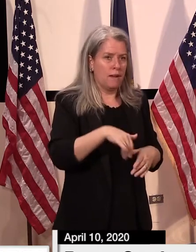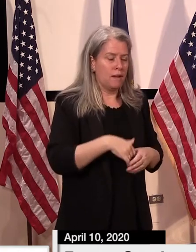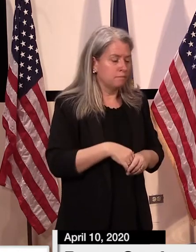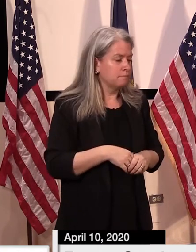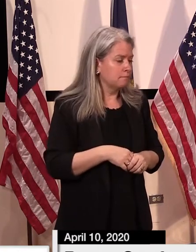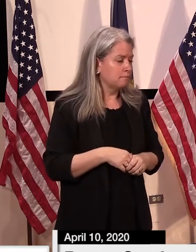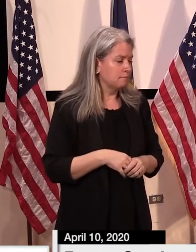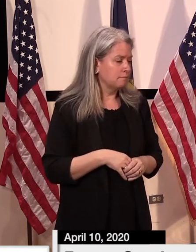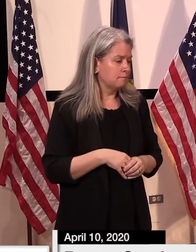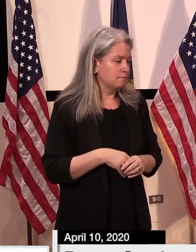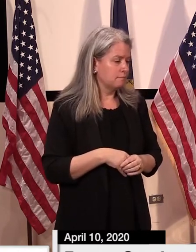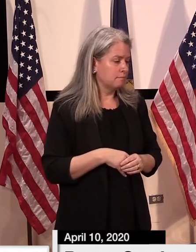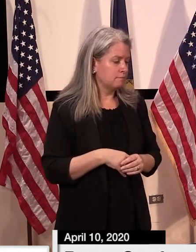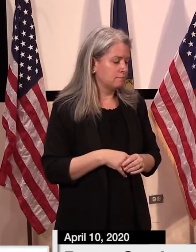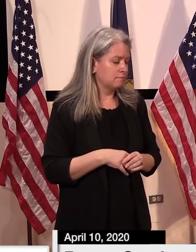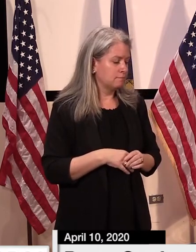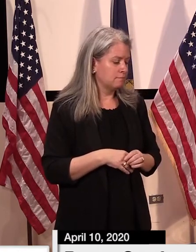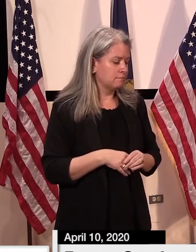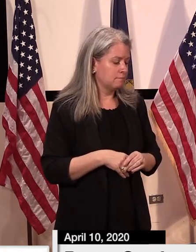Scherling.